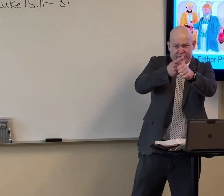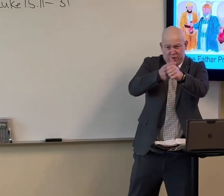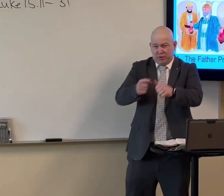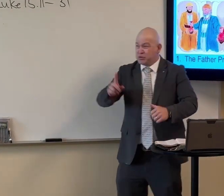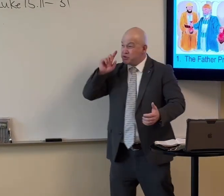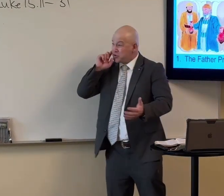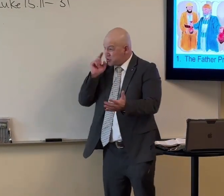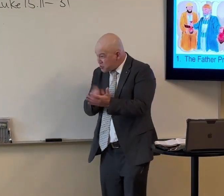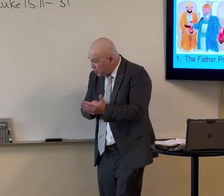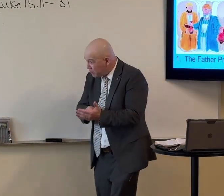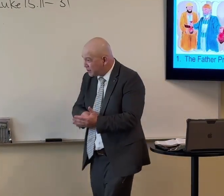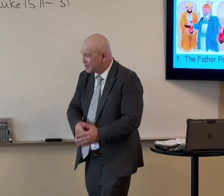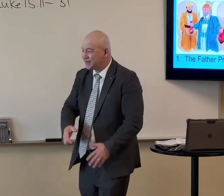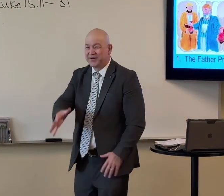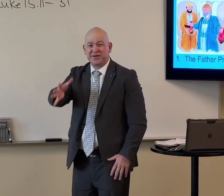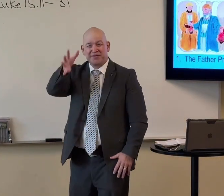So first of all, please notice.